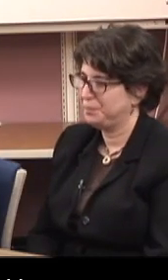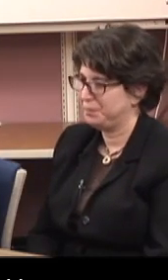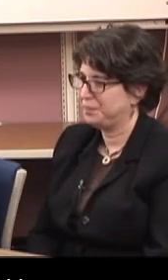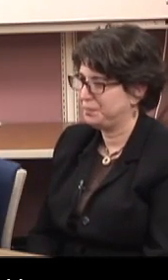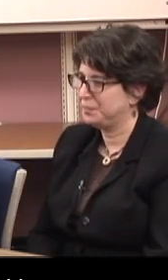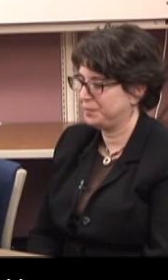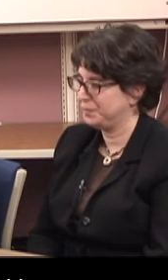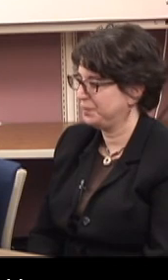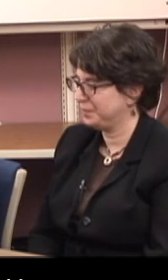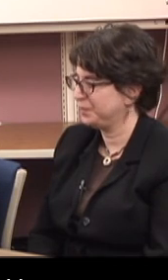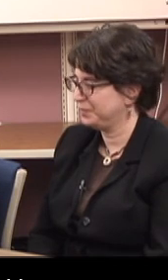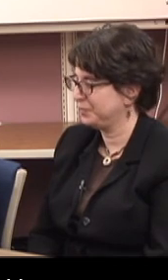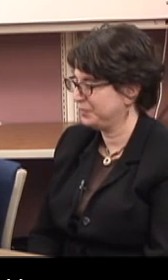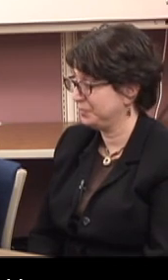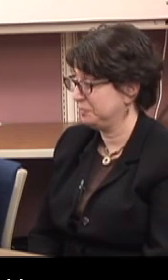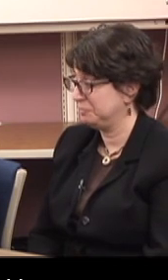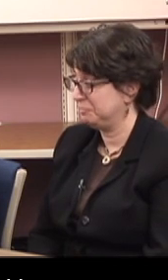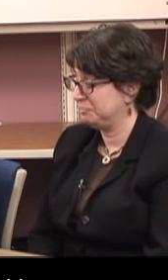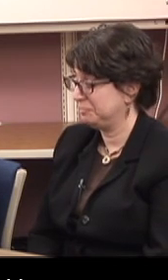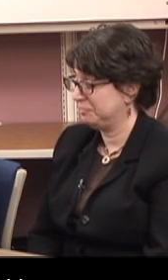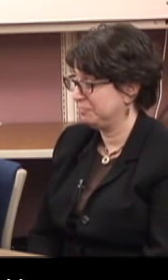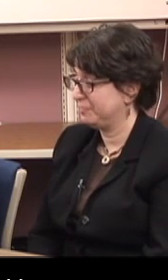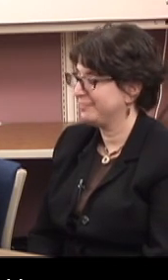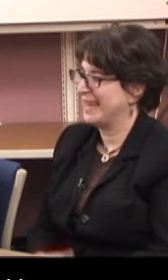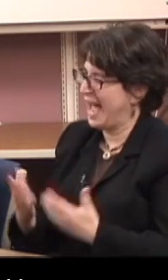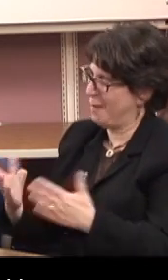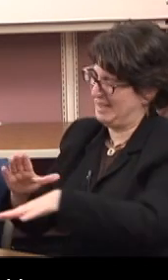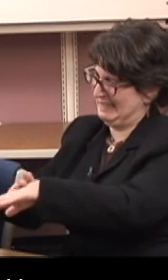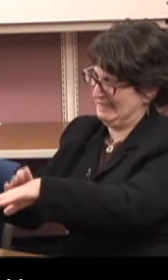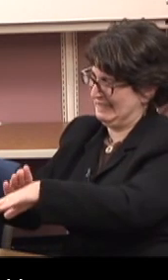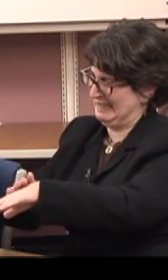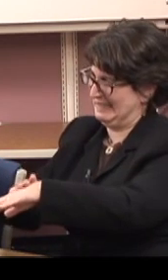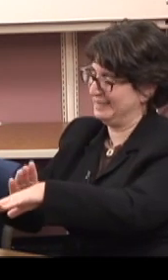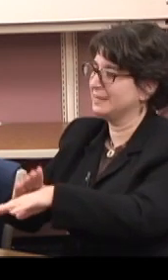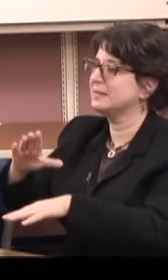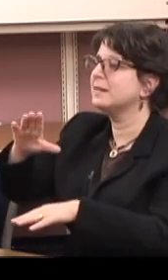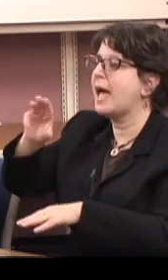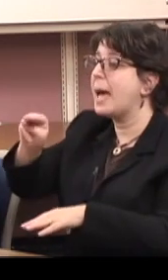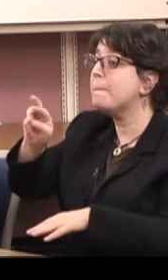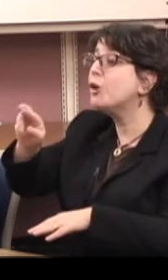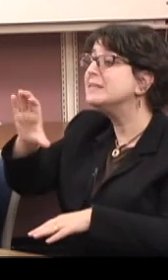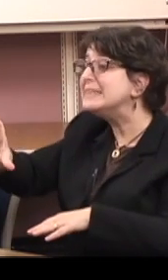Okay. Because I don't know if you know, but Mass Rehab has a three month waiting list right now.